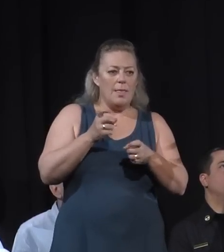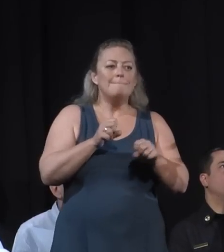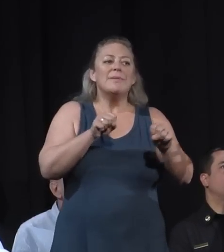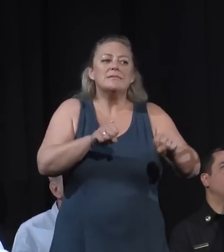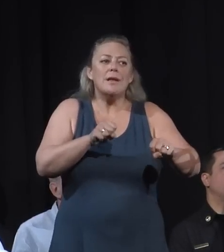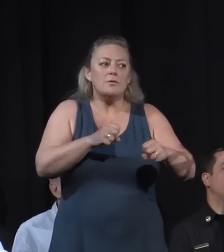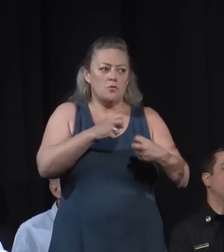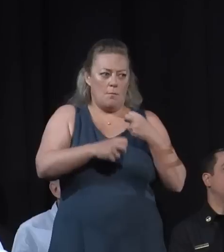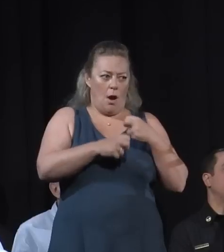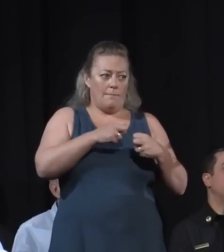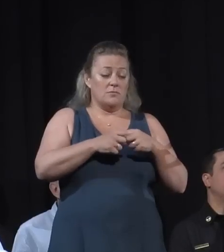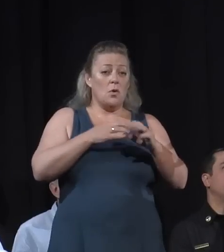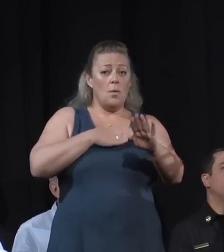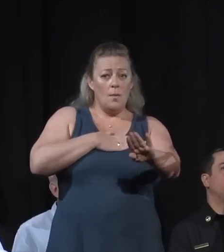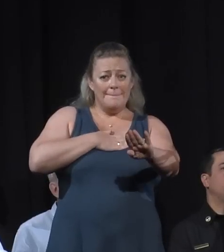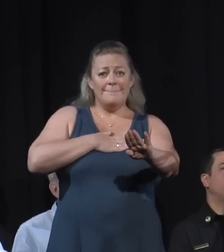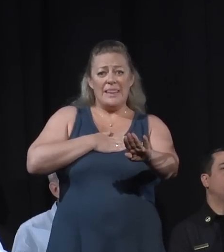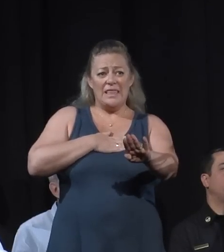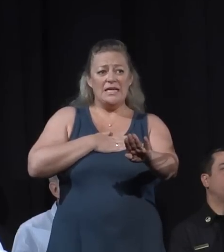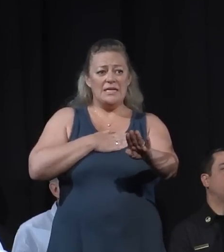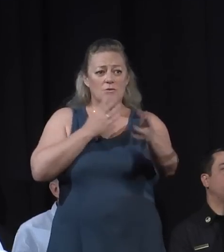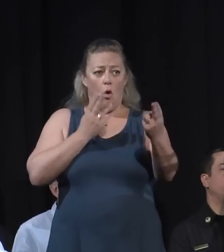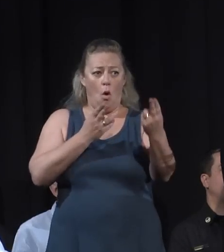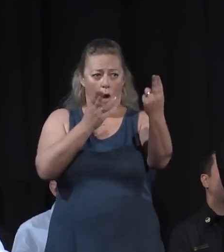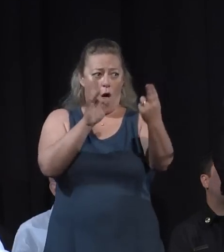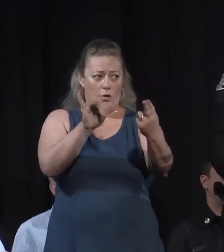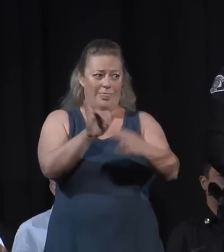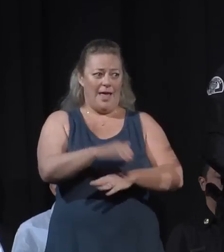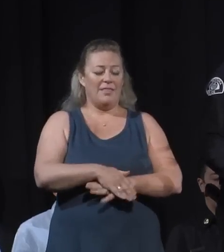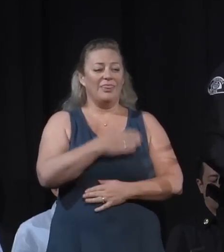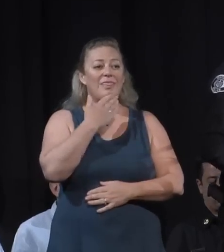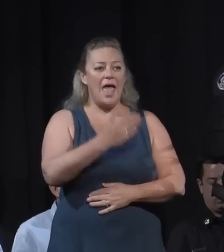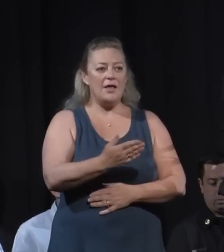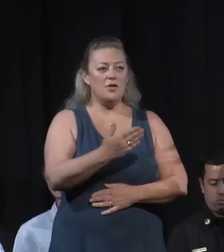us in honoring that curfew. Thank you. Have a good day.